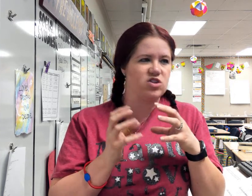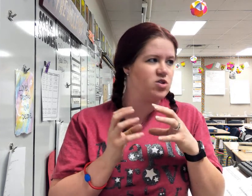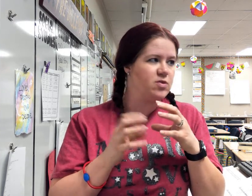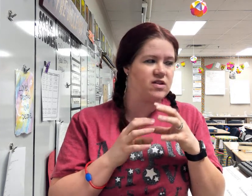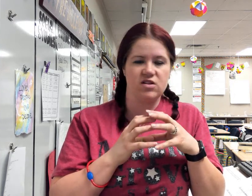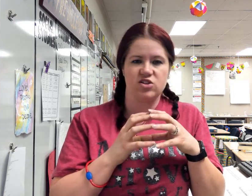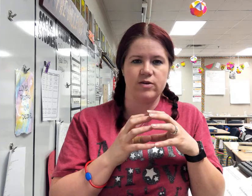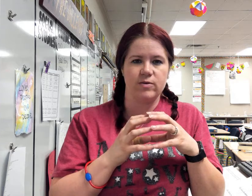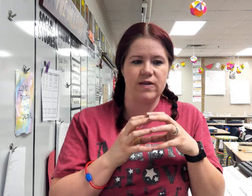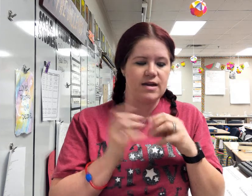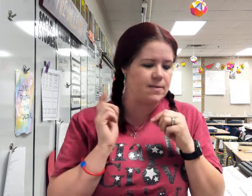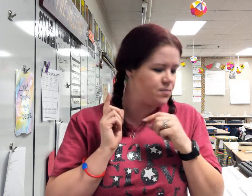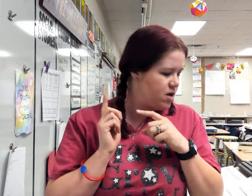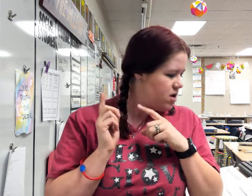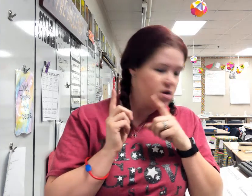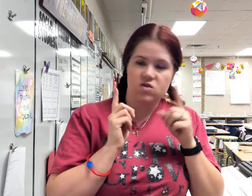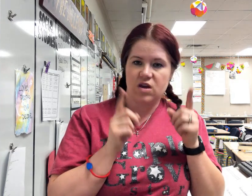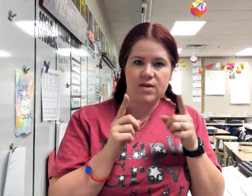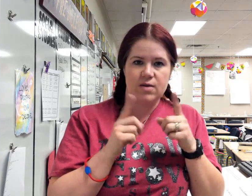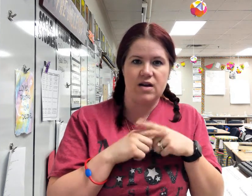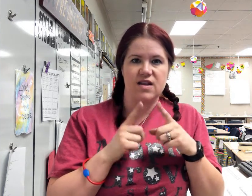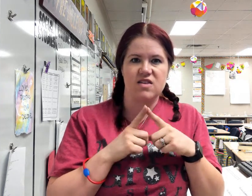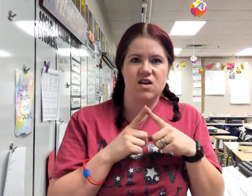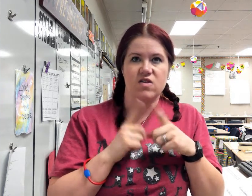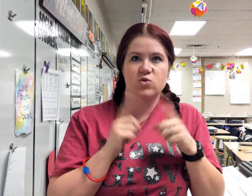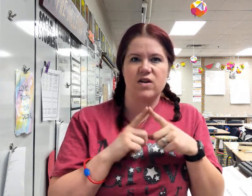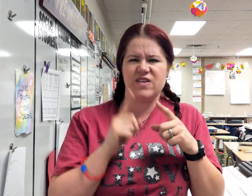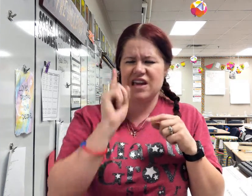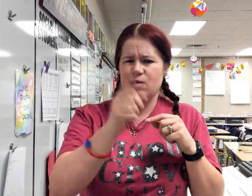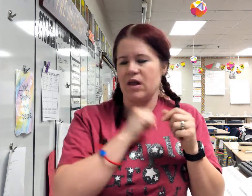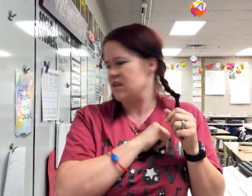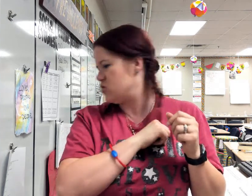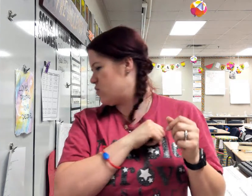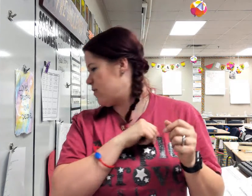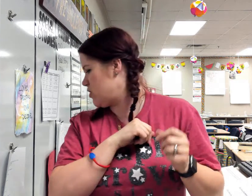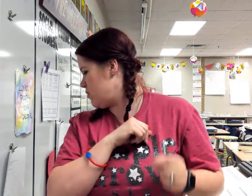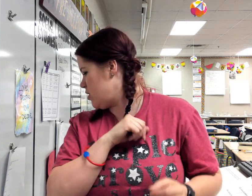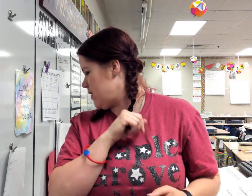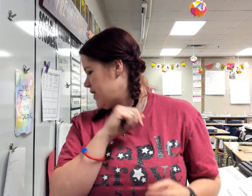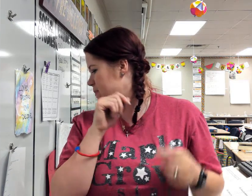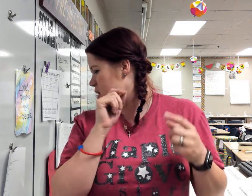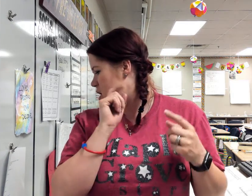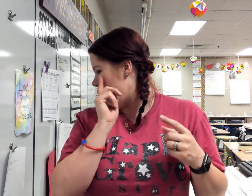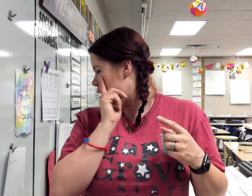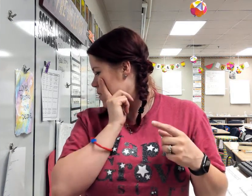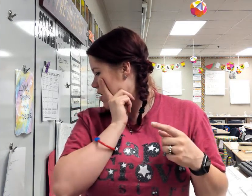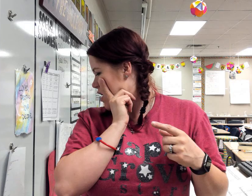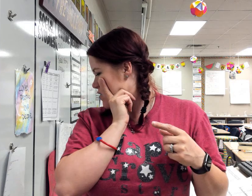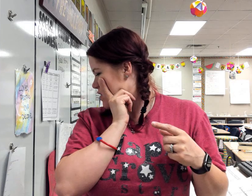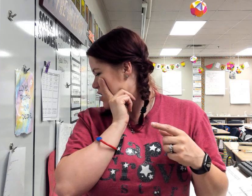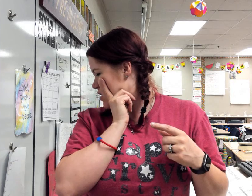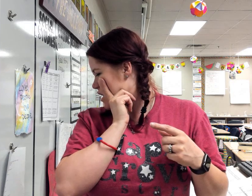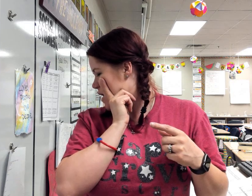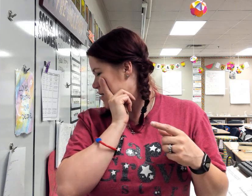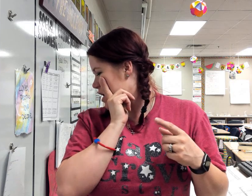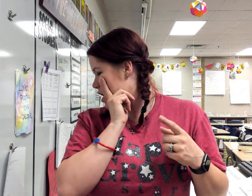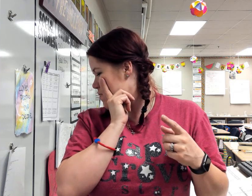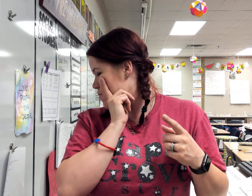to bring their lunch from home on that day. So keep that in mind. That's on the 25th and I'll probably send you a reminder email about that. Um, other things coming up.